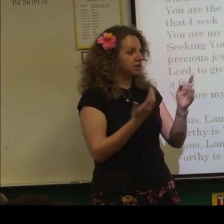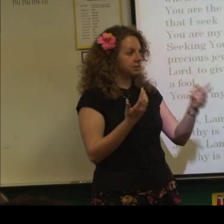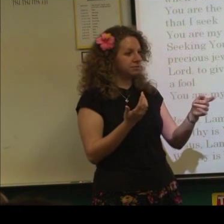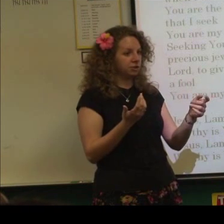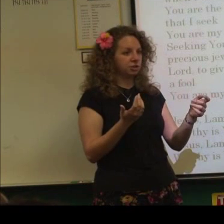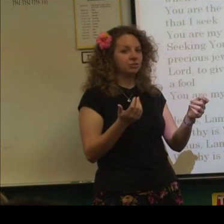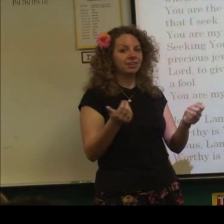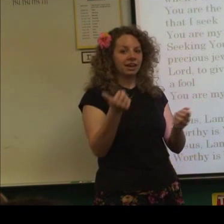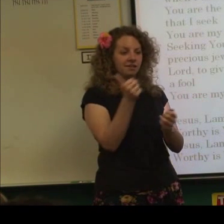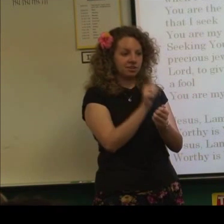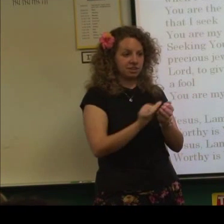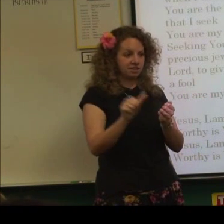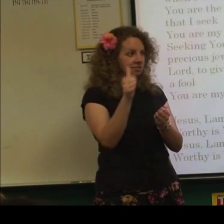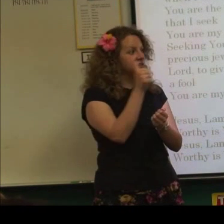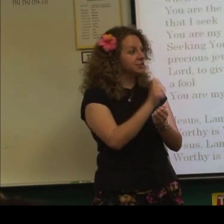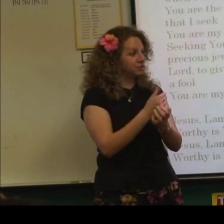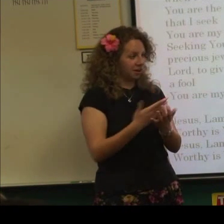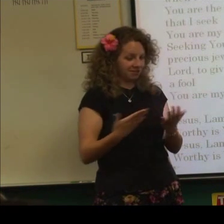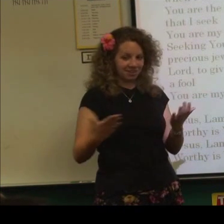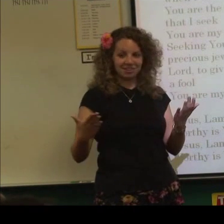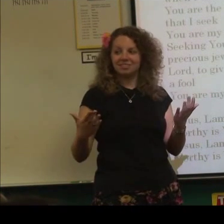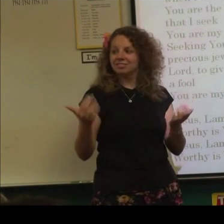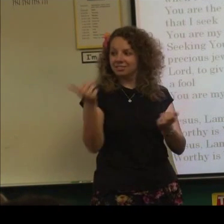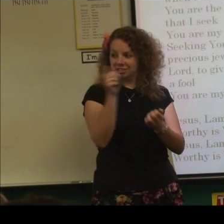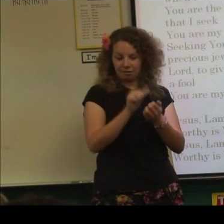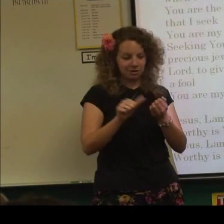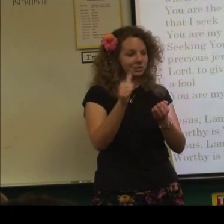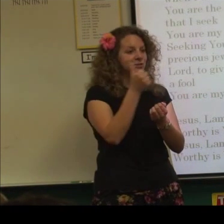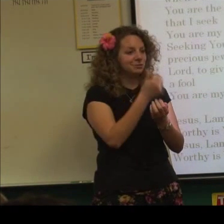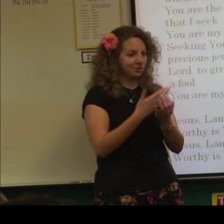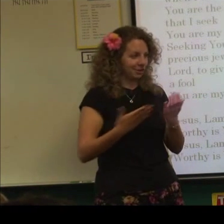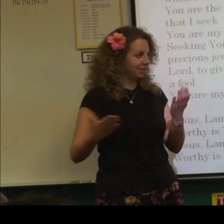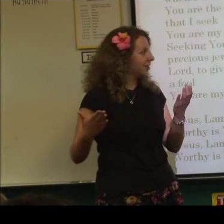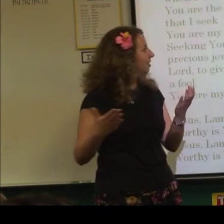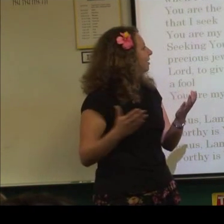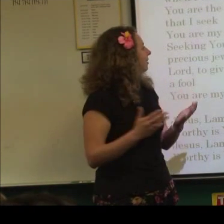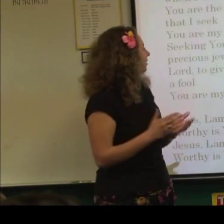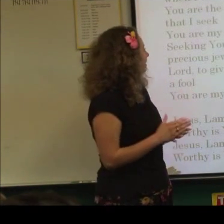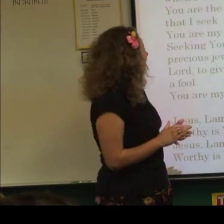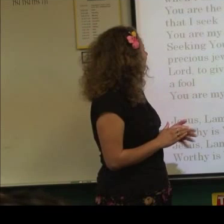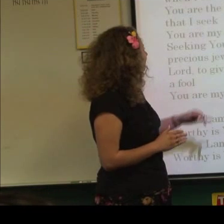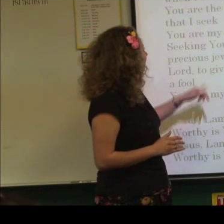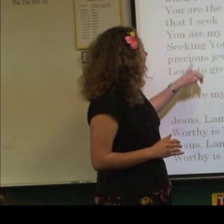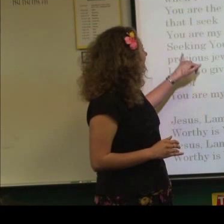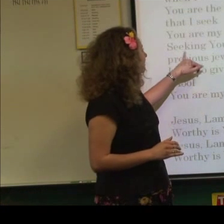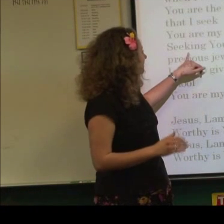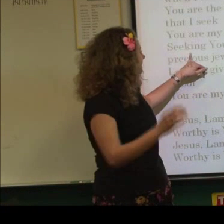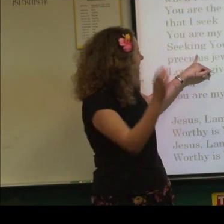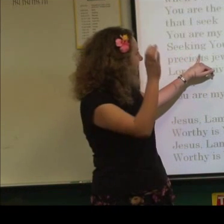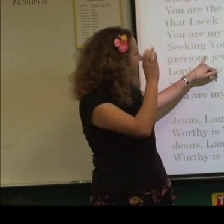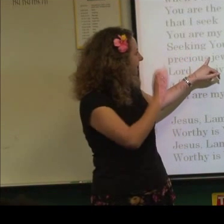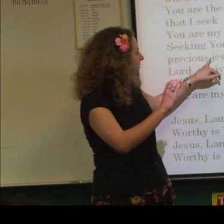saw some of you guys doing like everything. So everything. That works too. Good. Okay, and we did seeking.